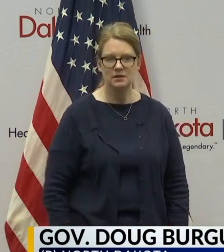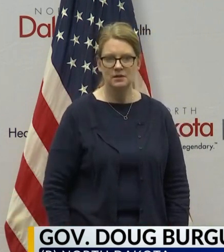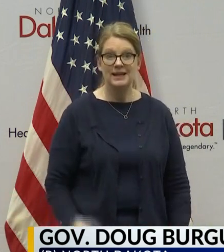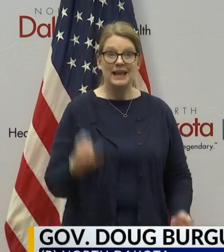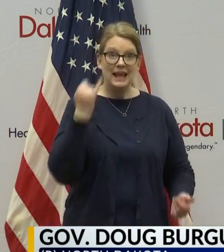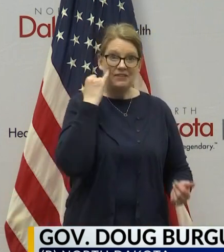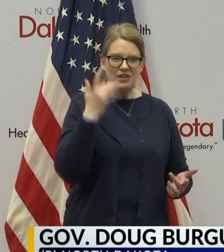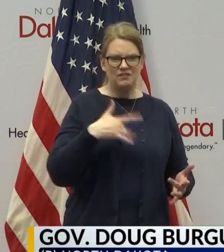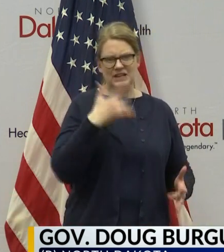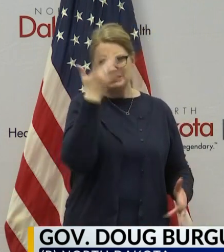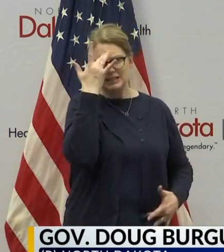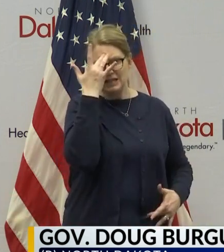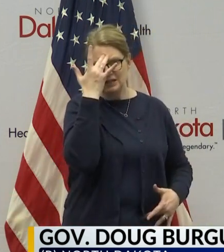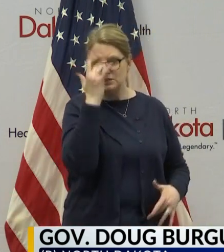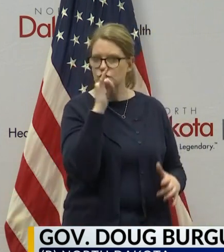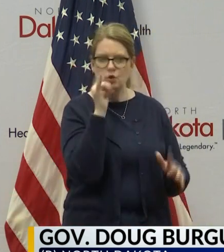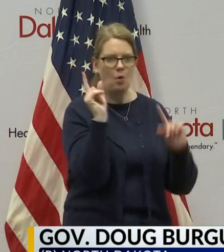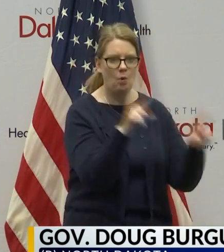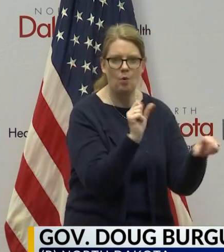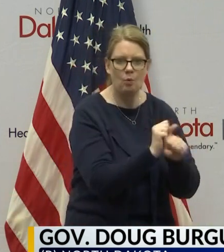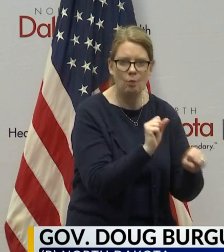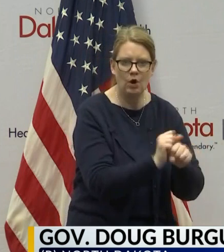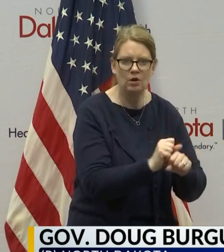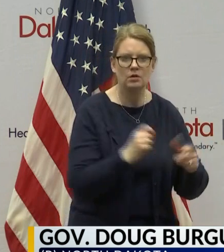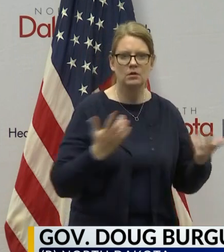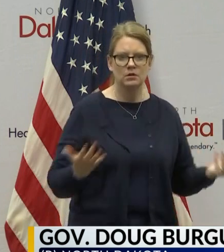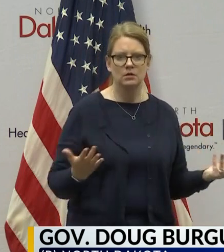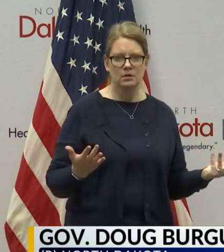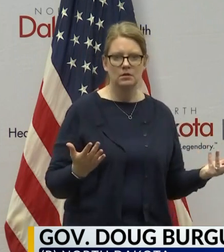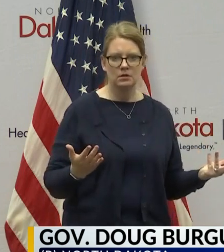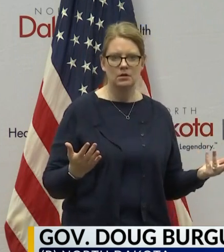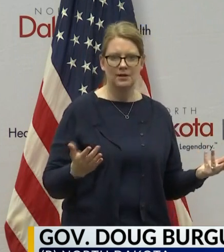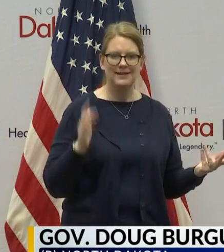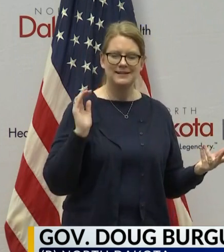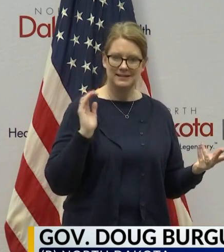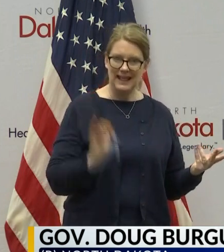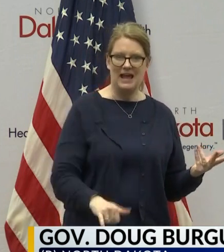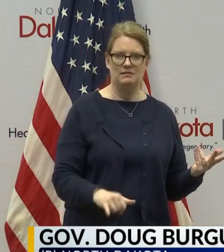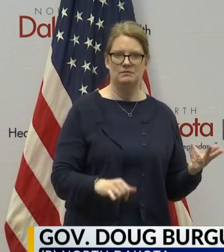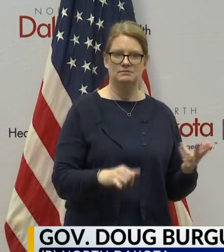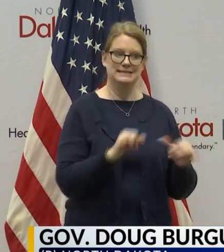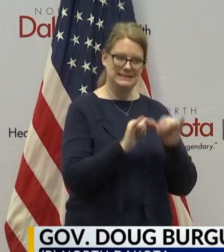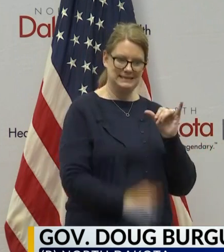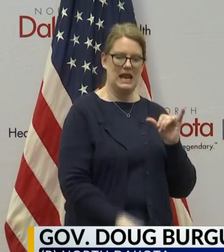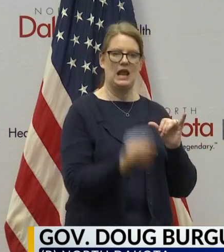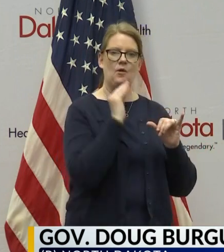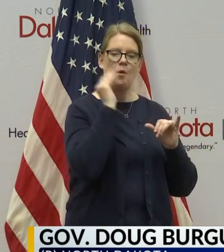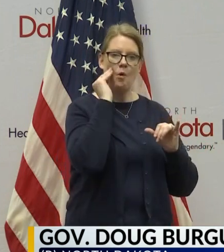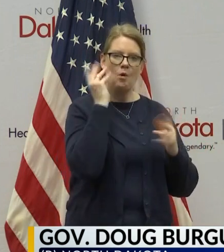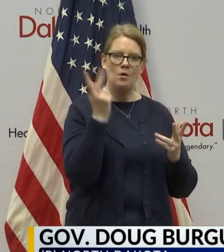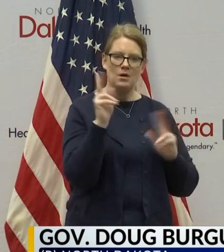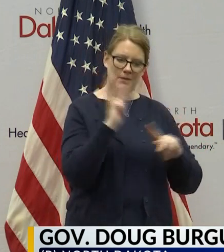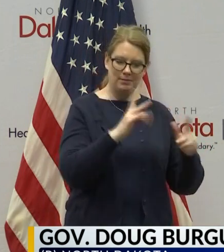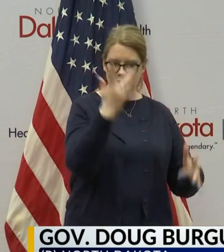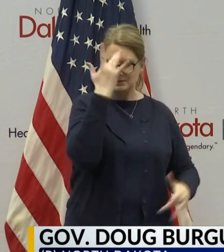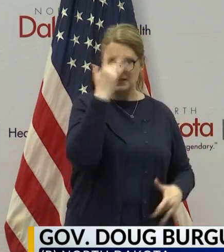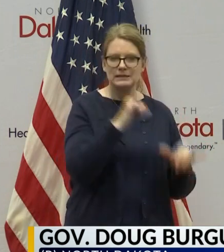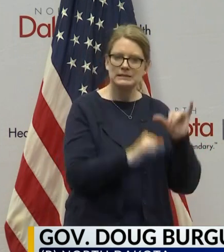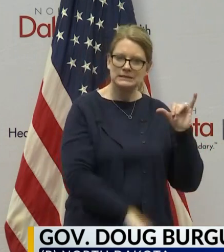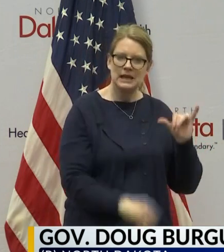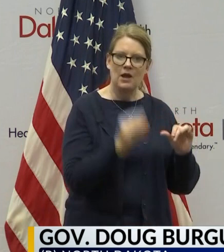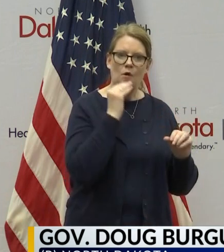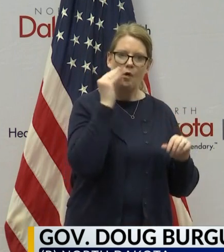do not go to work. That can be one of the number one things we can do to slow the spread is to have the people that are not feeling well